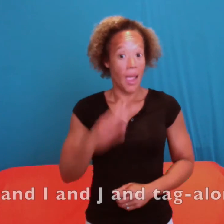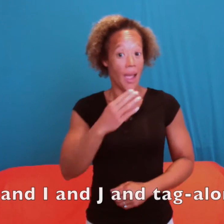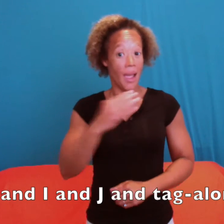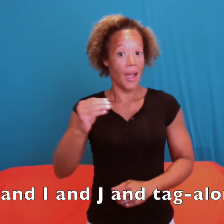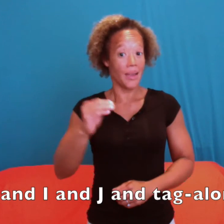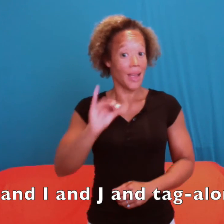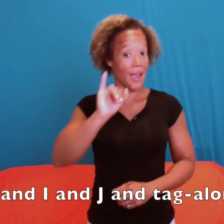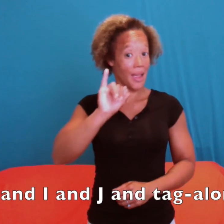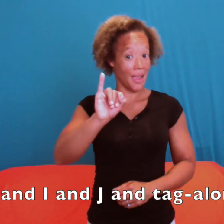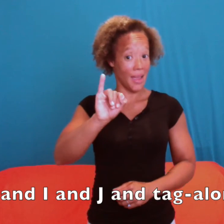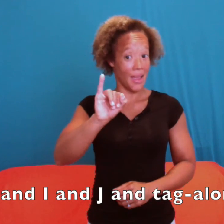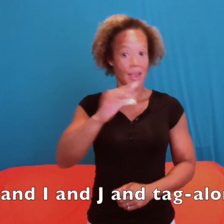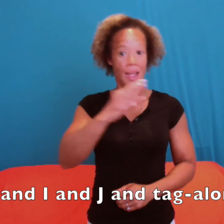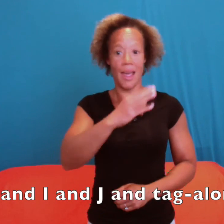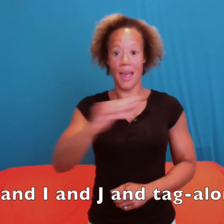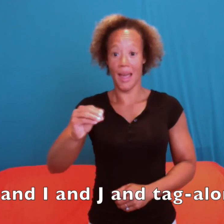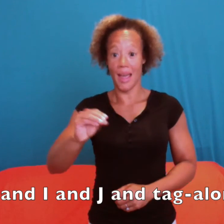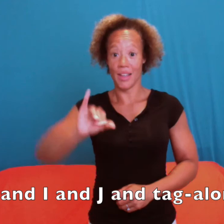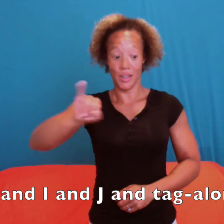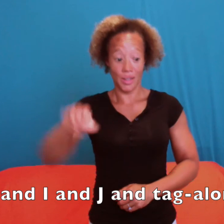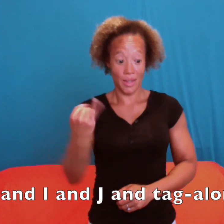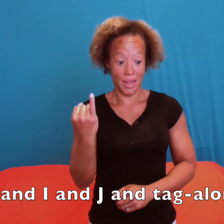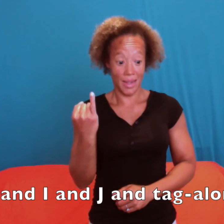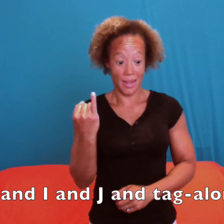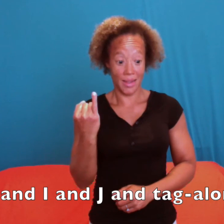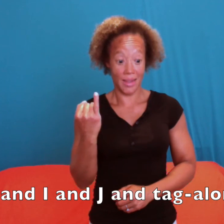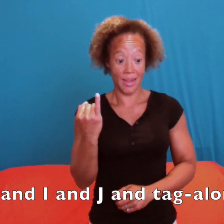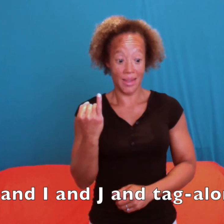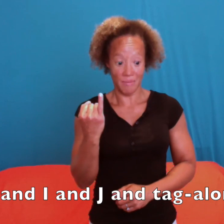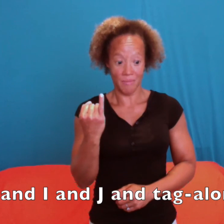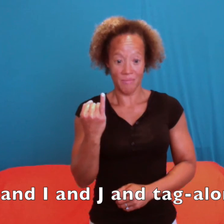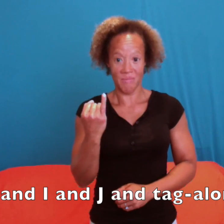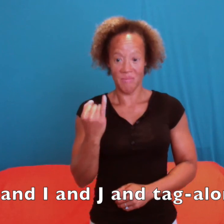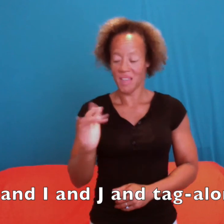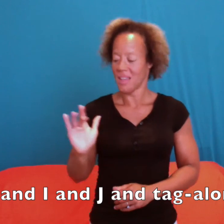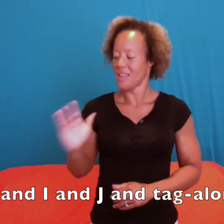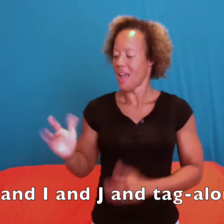And I and J and tag along K